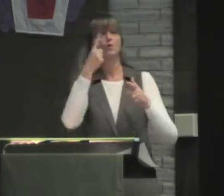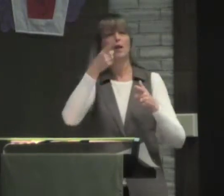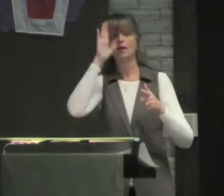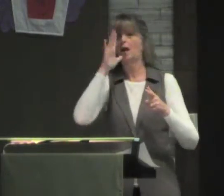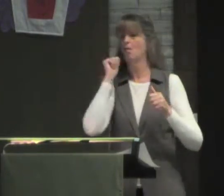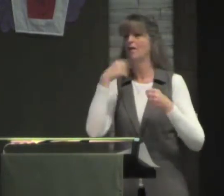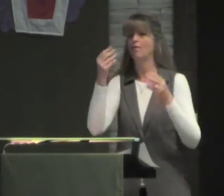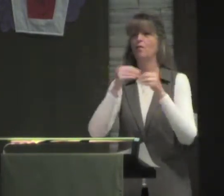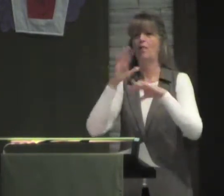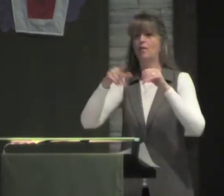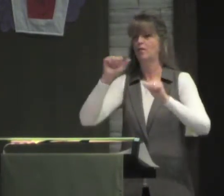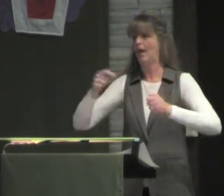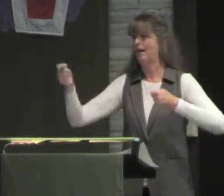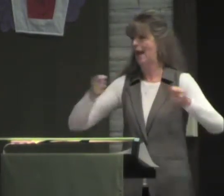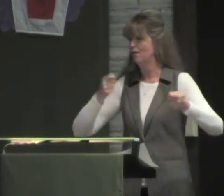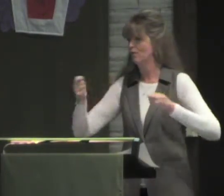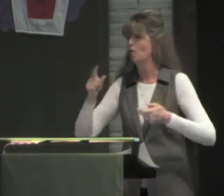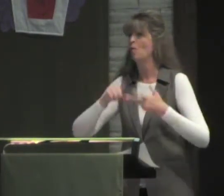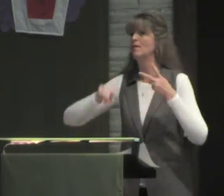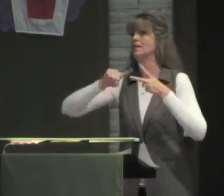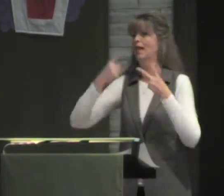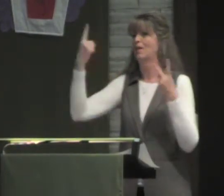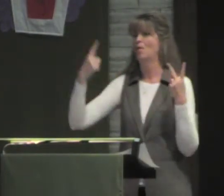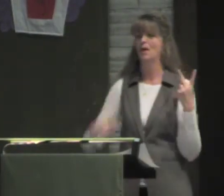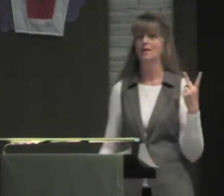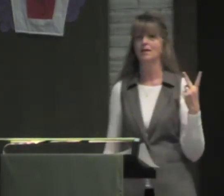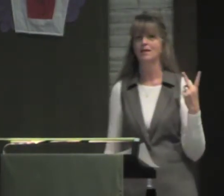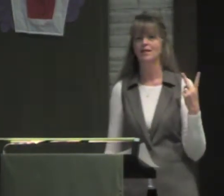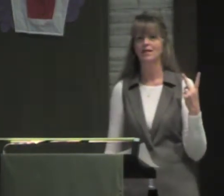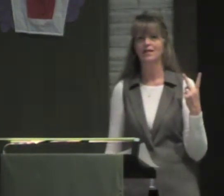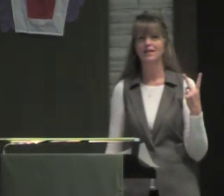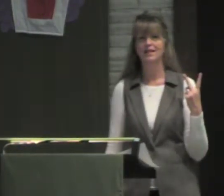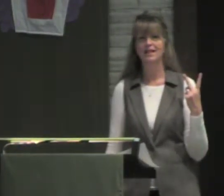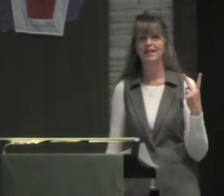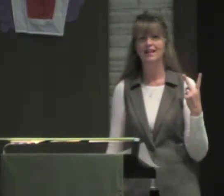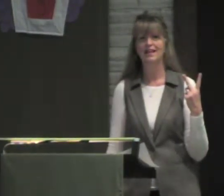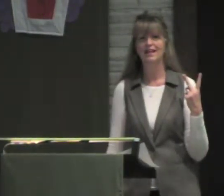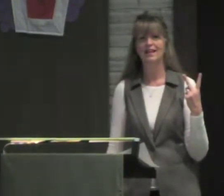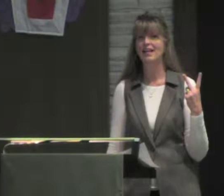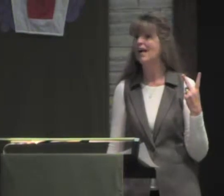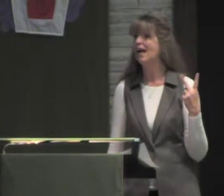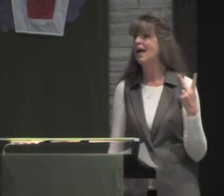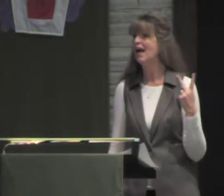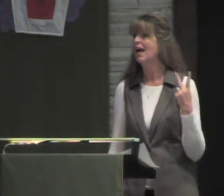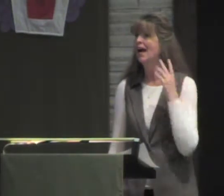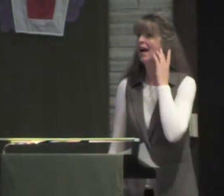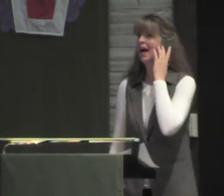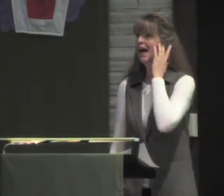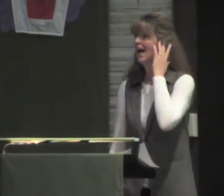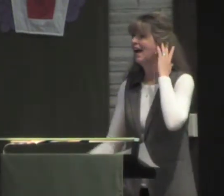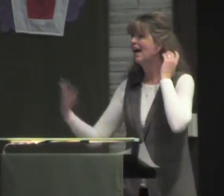The first one was God won't give you more than you can handle. What was the second one? Does anybody recall? Anybody?